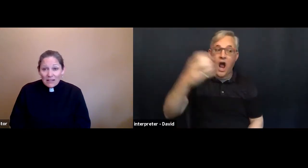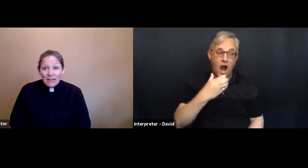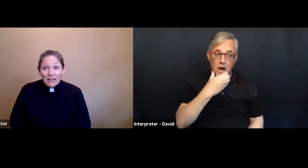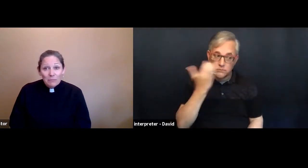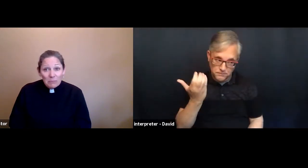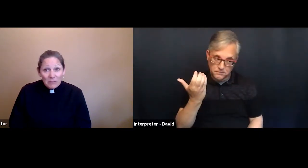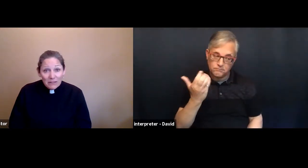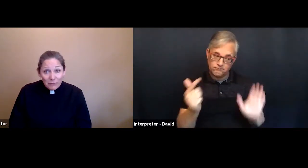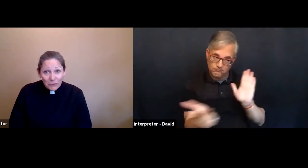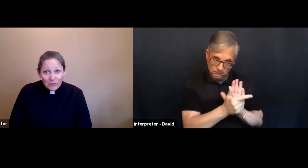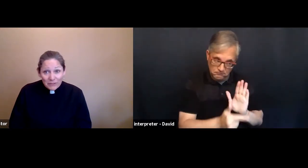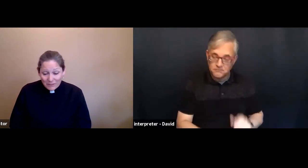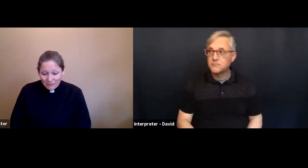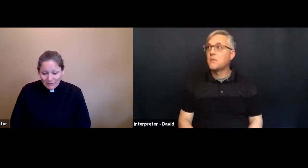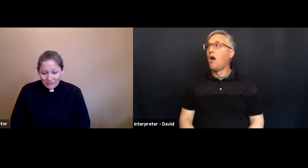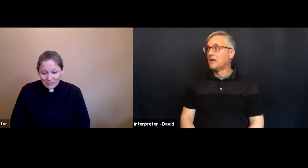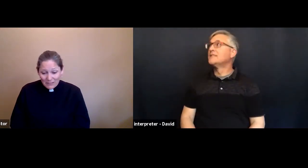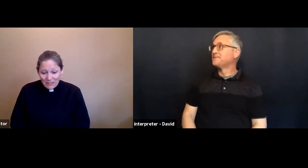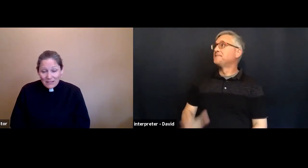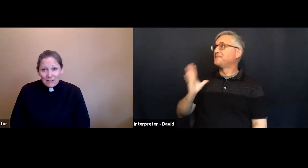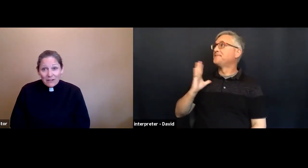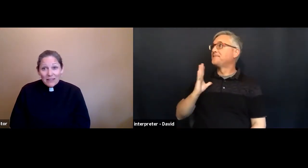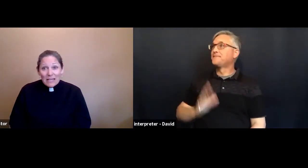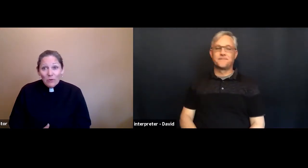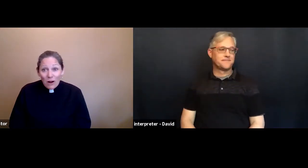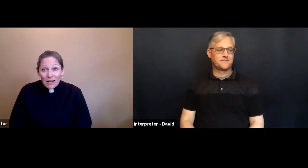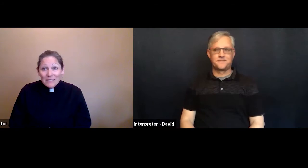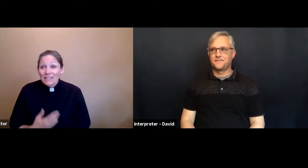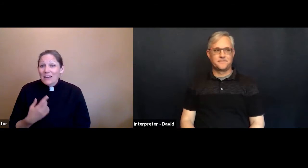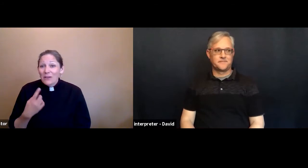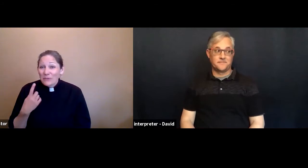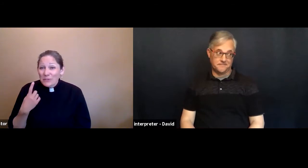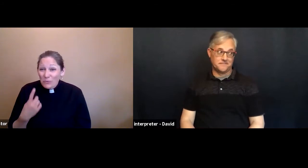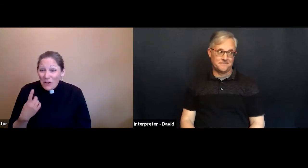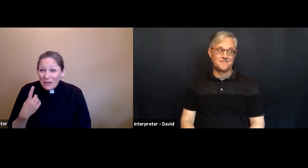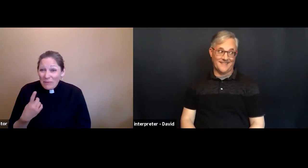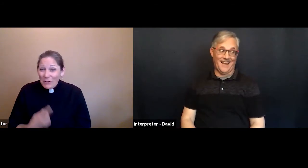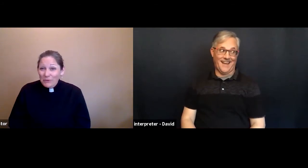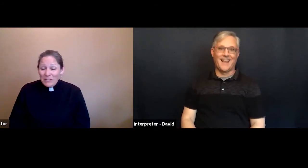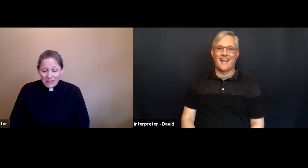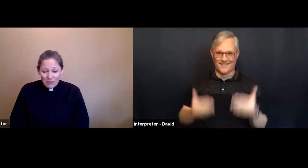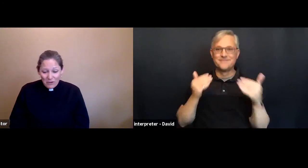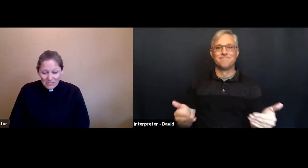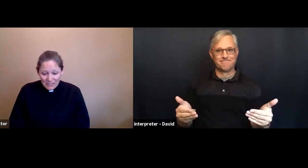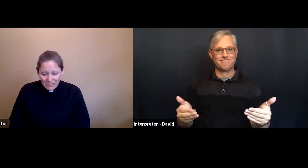And the people ate the fruit. Right? They crossed. There was one boundary. They crossed it.